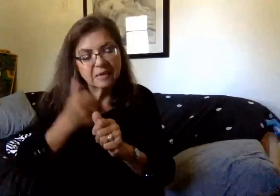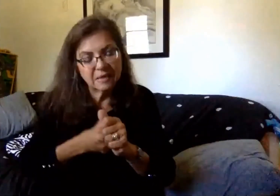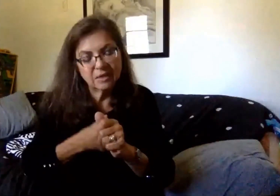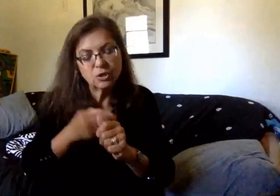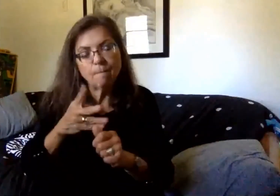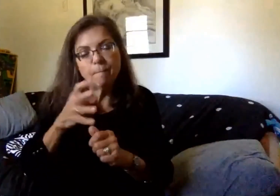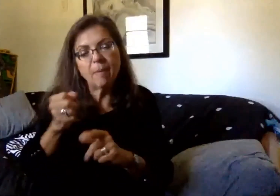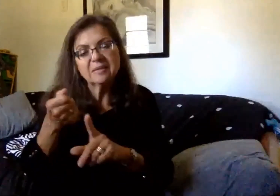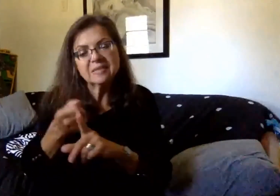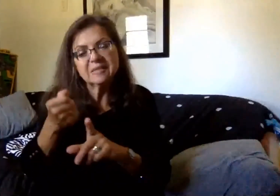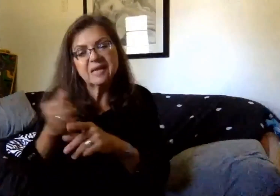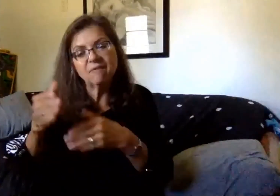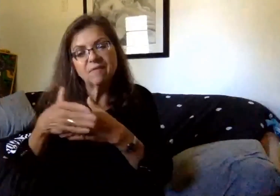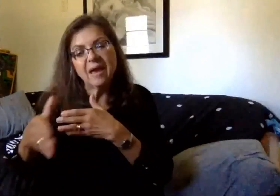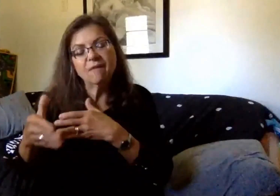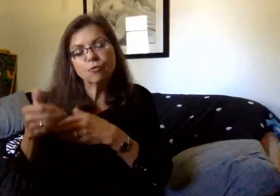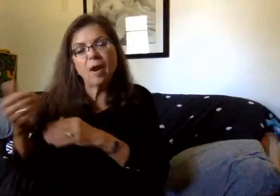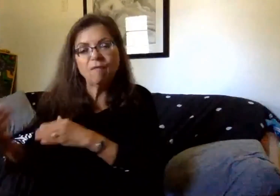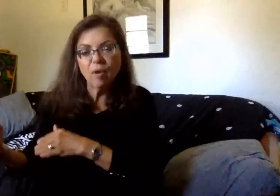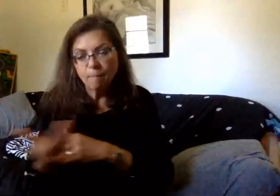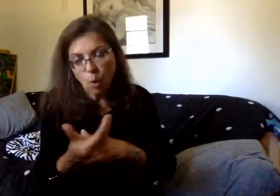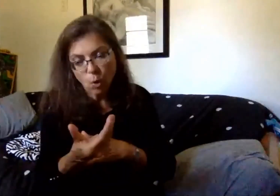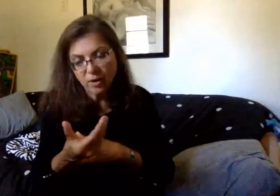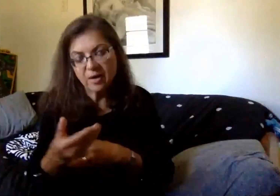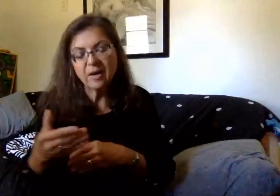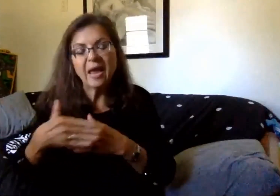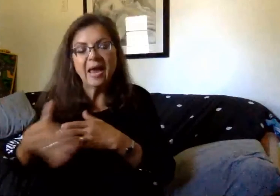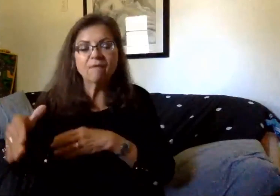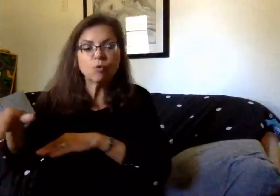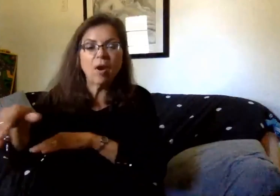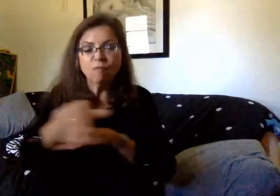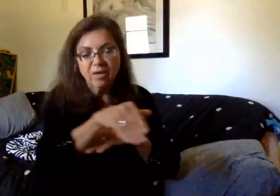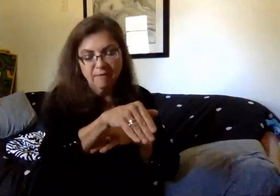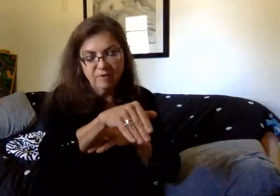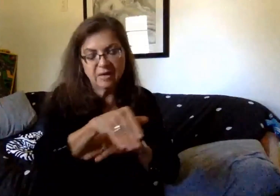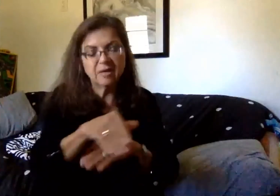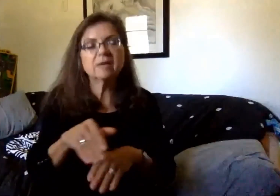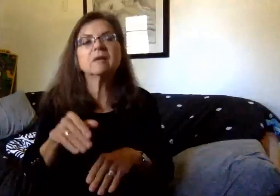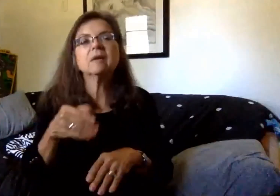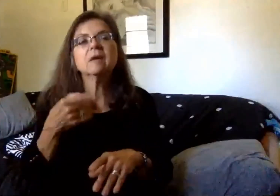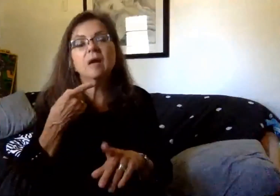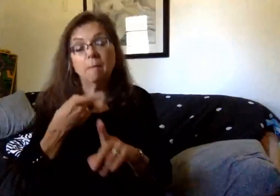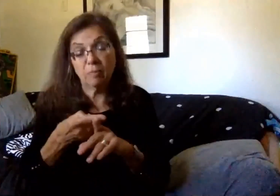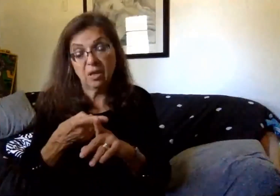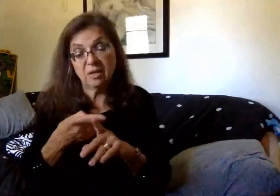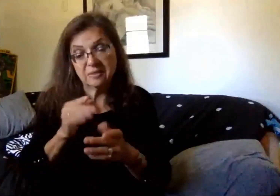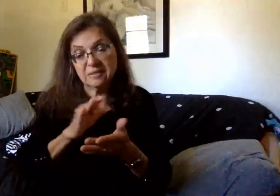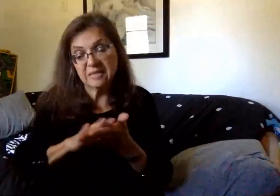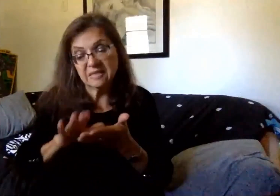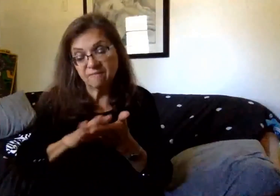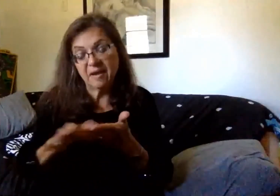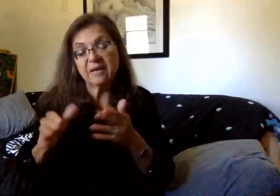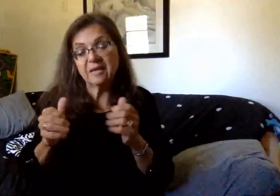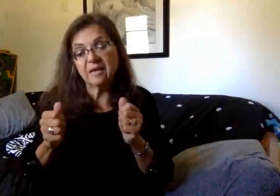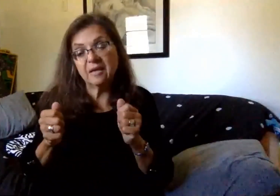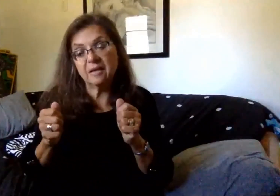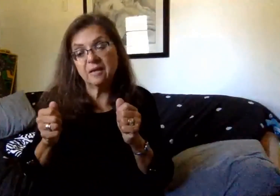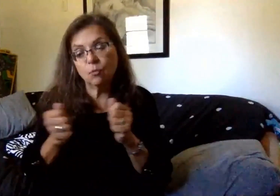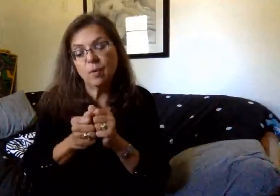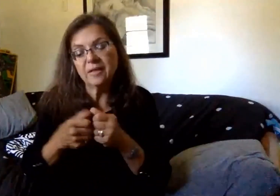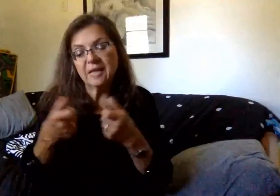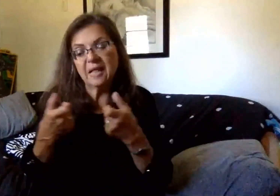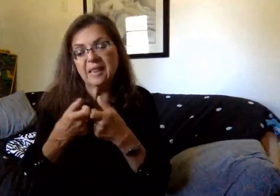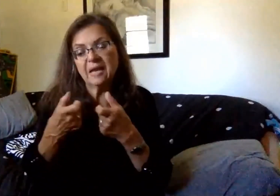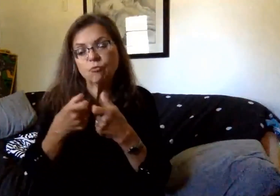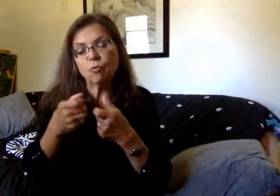itself after each morning route and after each evening route. As well as disinfecting with the Protexas electrostatic sprayer